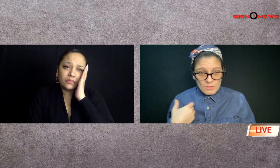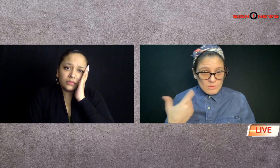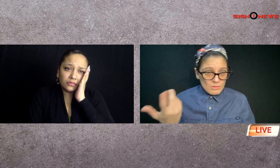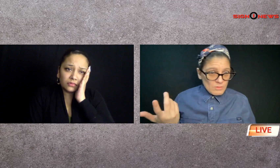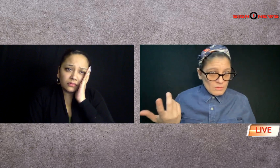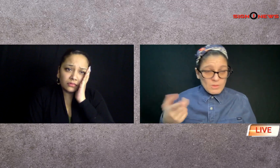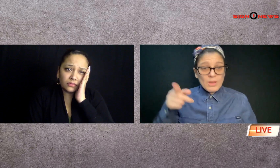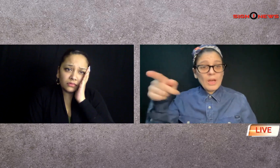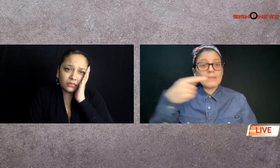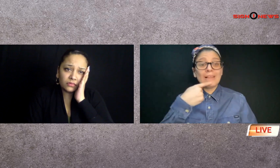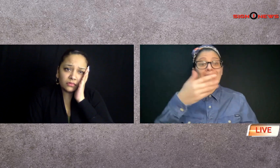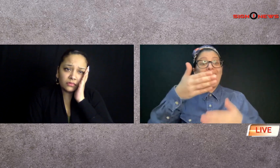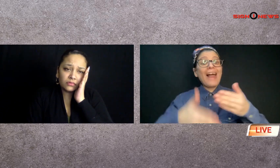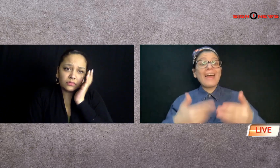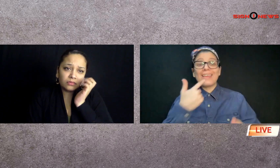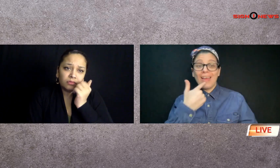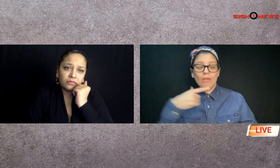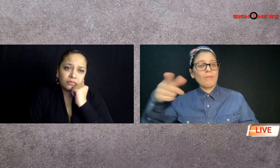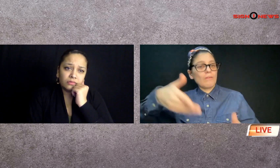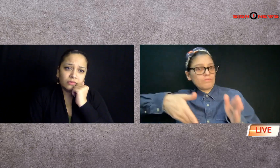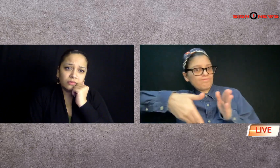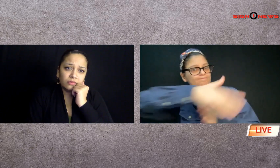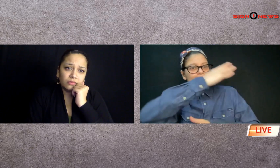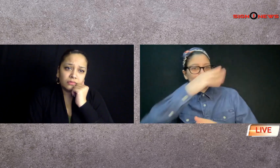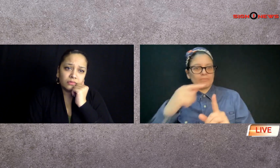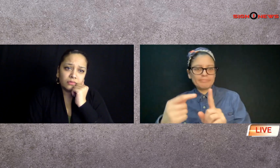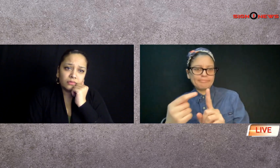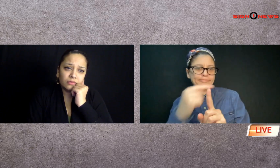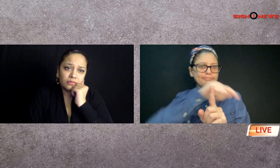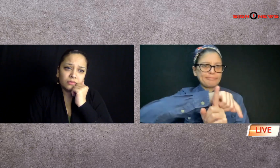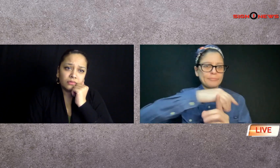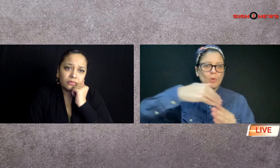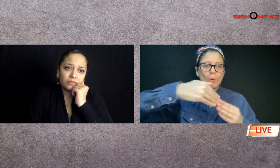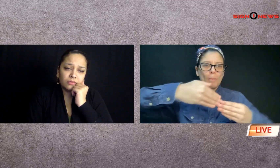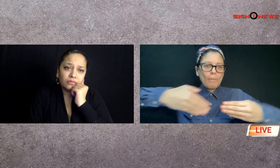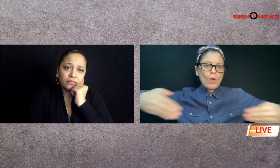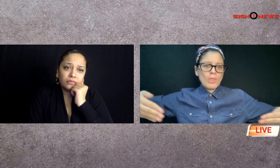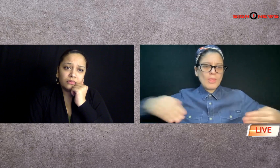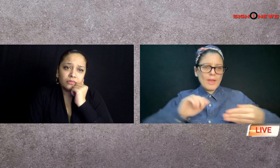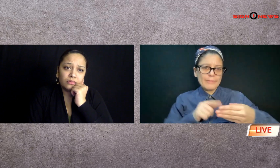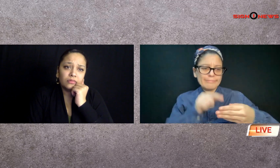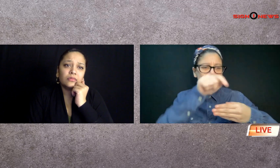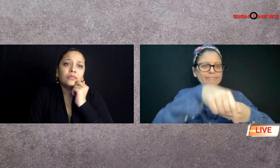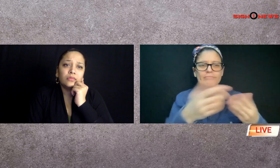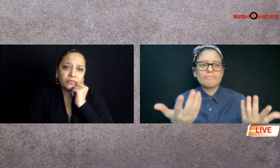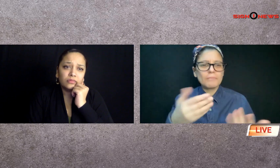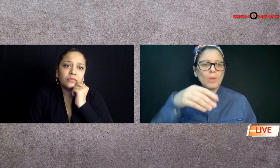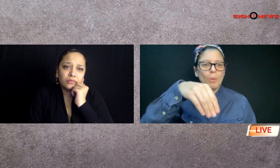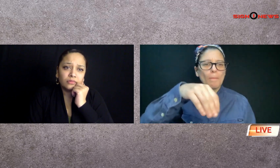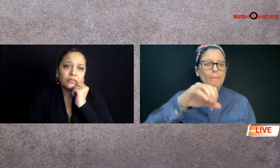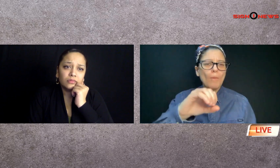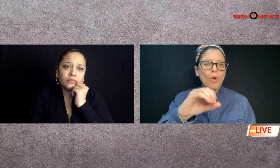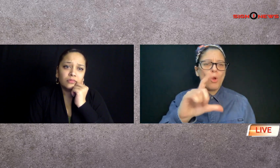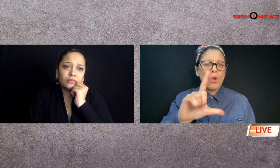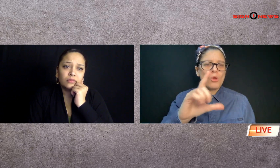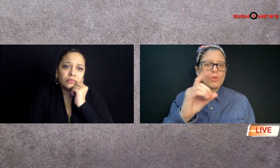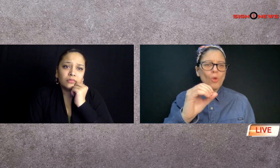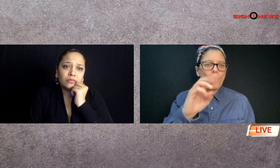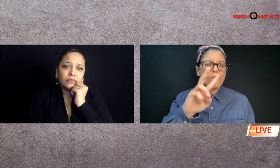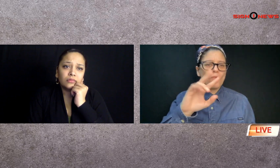the last I heard he was going toward the border of Moldavia